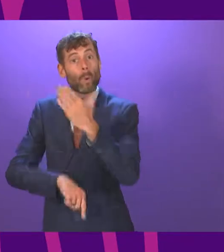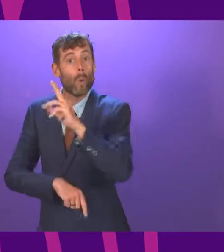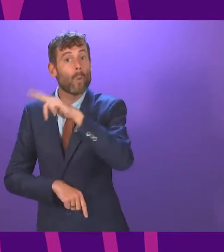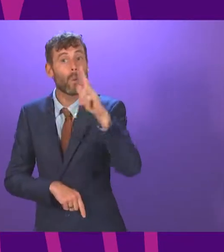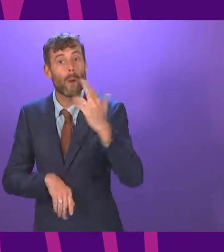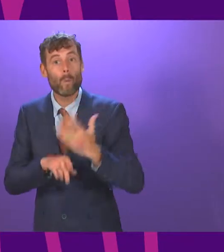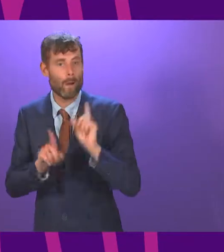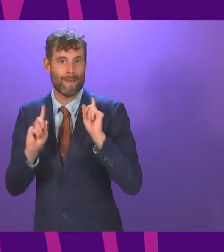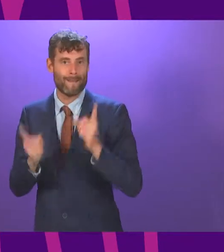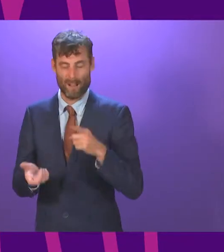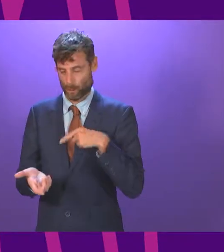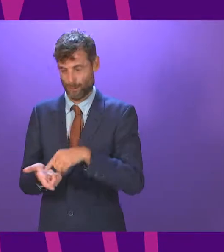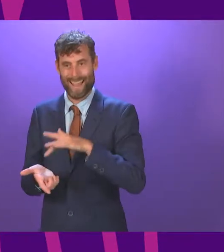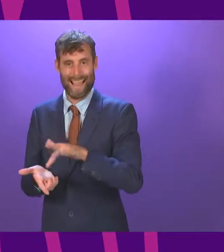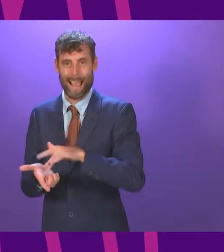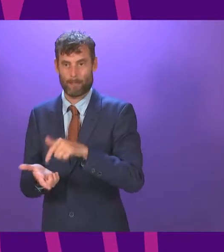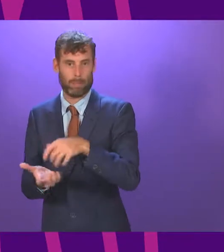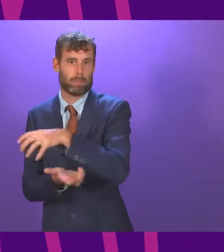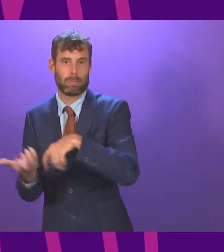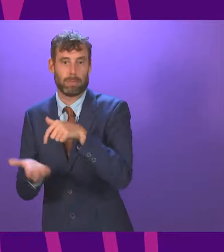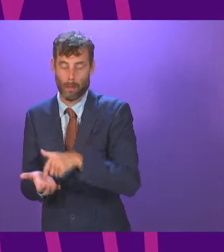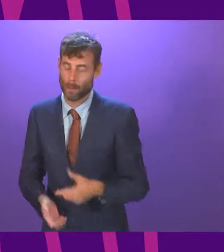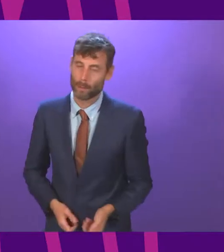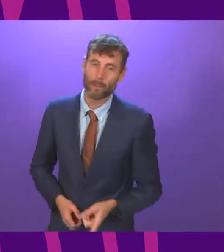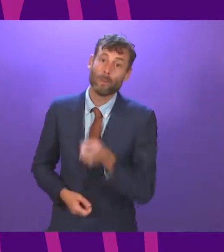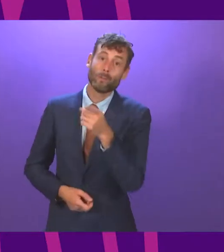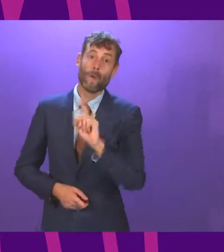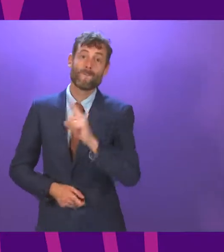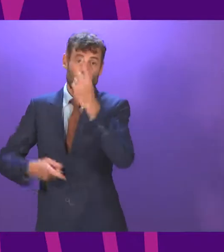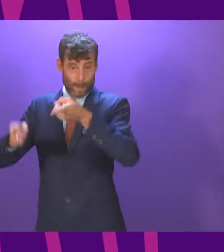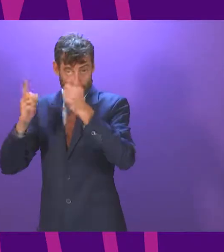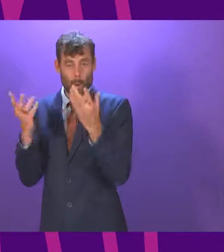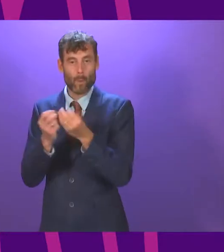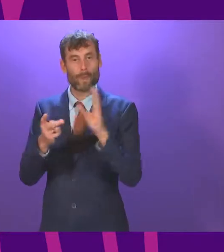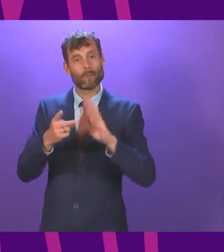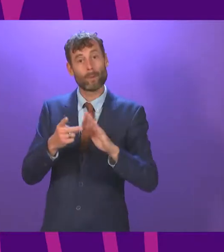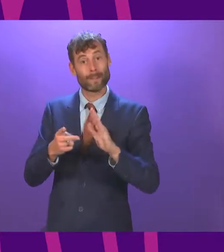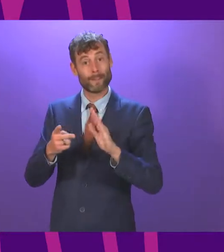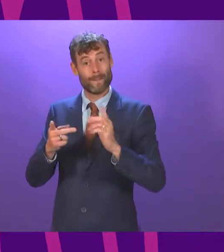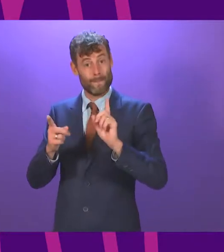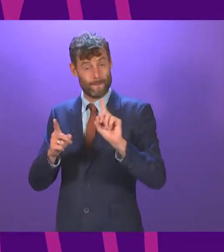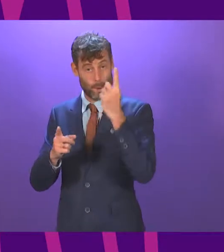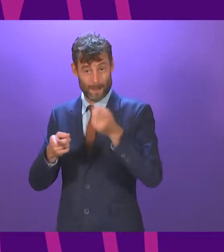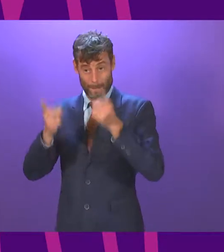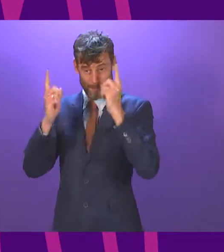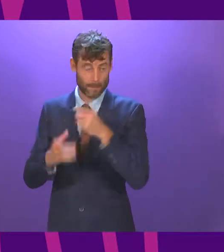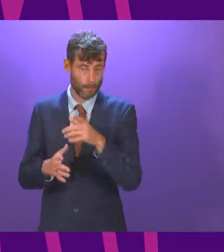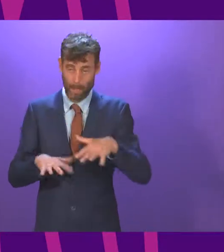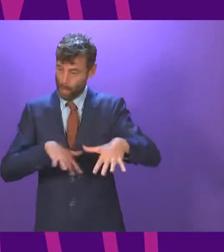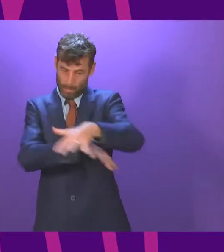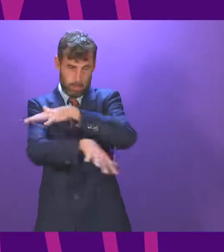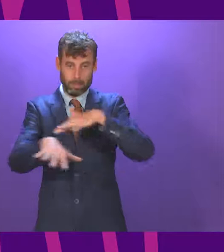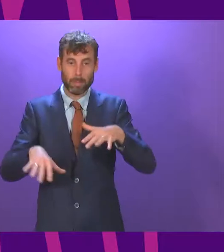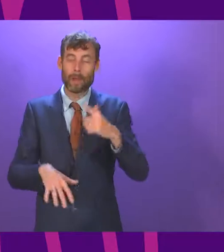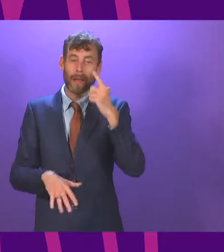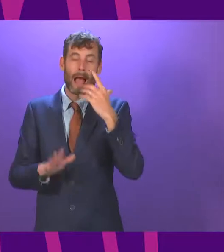again an area not covered by the Deputy Trust Minister and the crisis with Scotland's ferries continues. Local people and tourists are forced to rely on